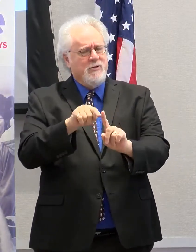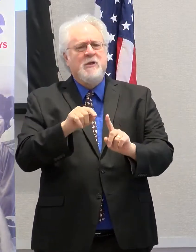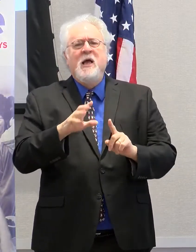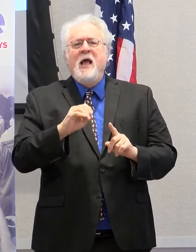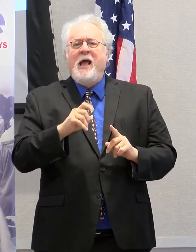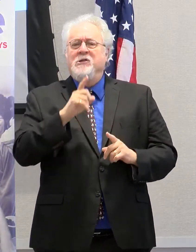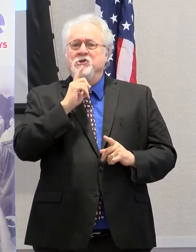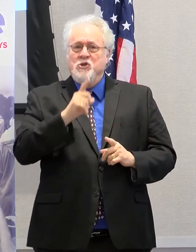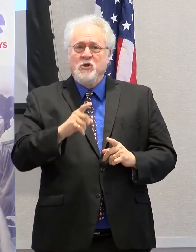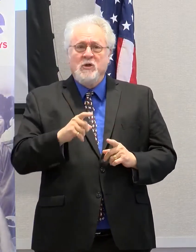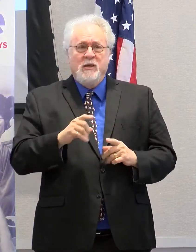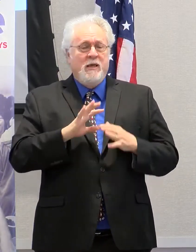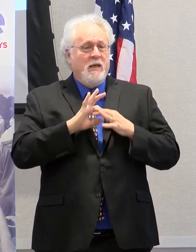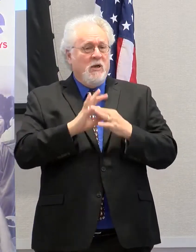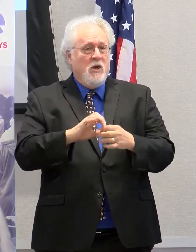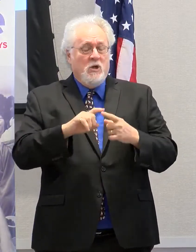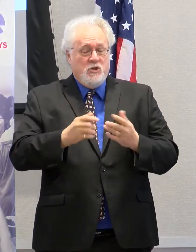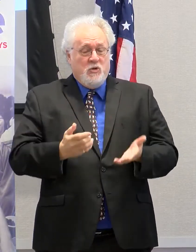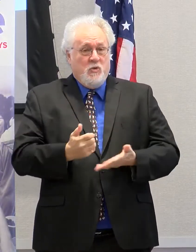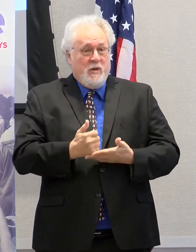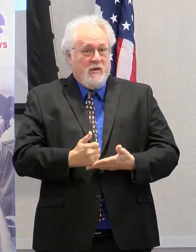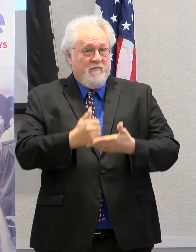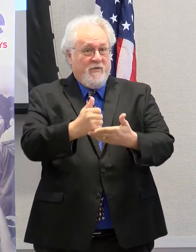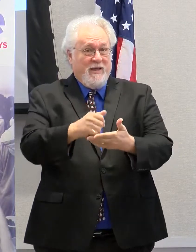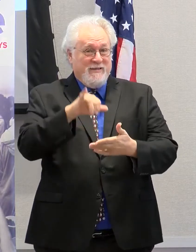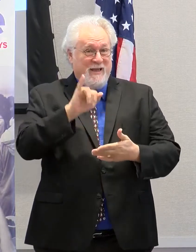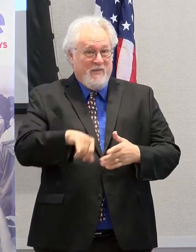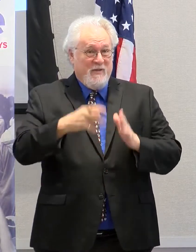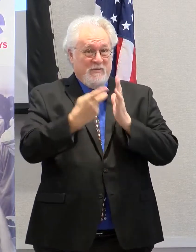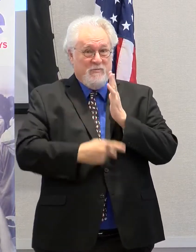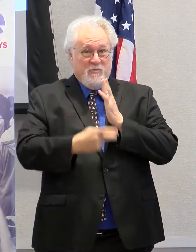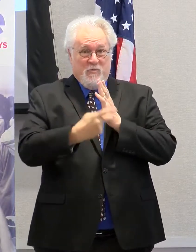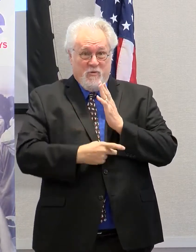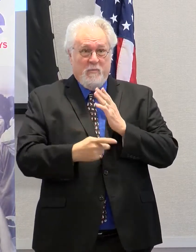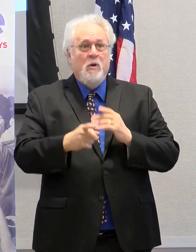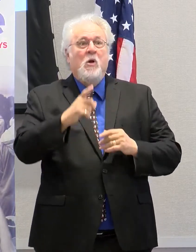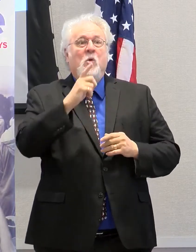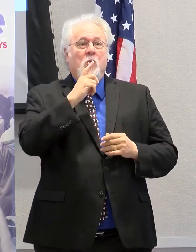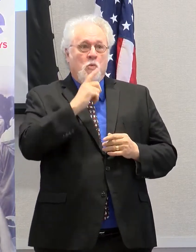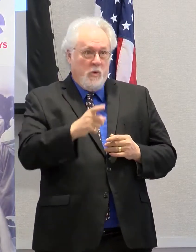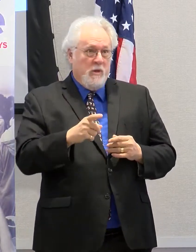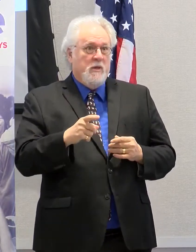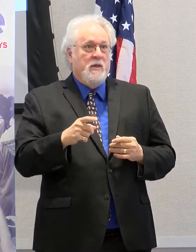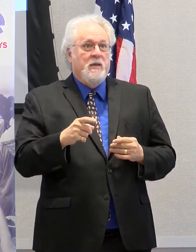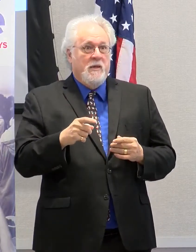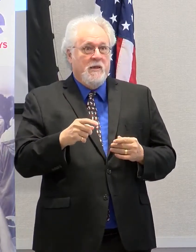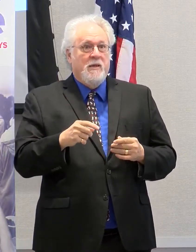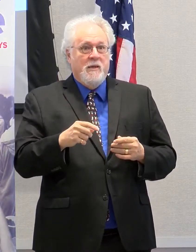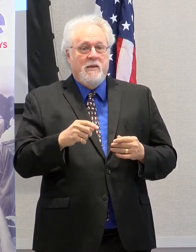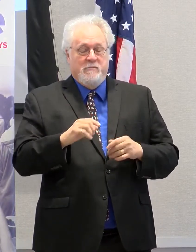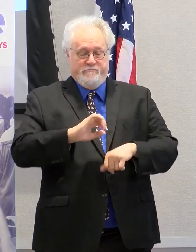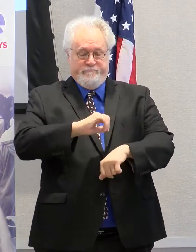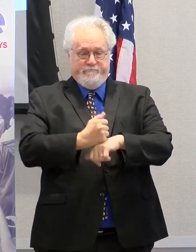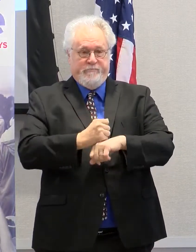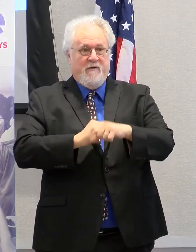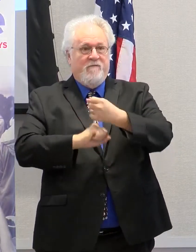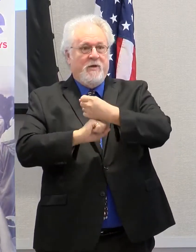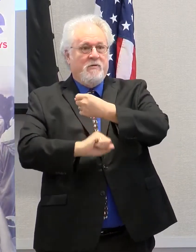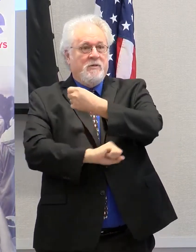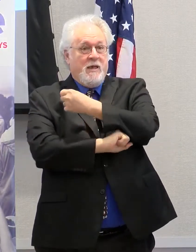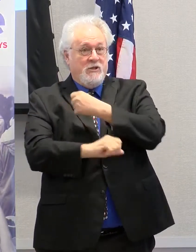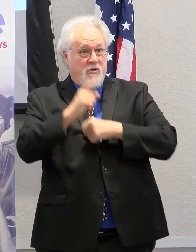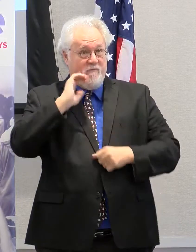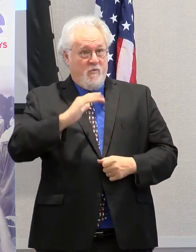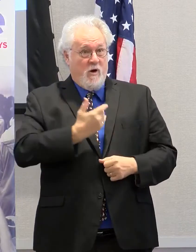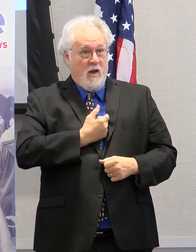in terms of advancing this initiative, it has really laid a foundation for